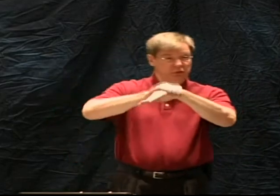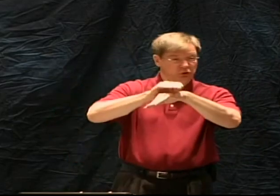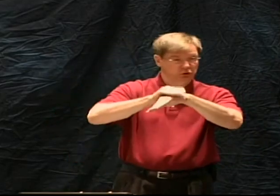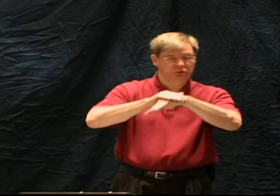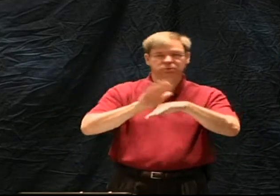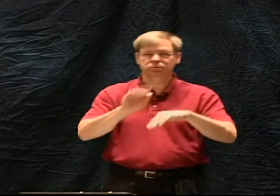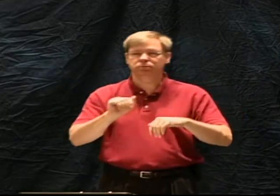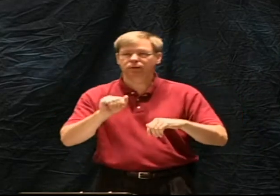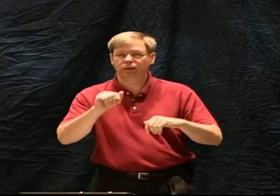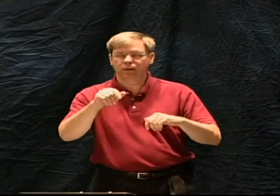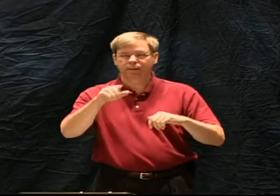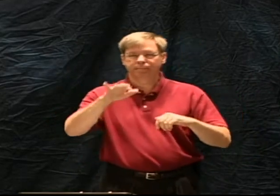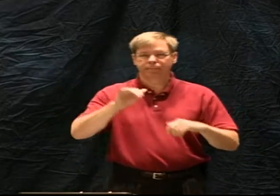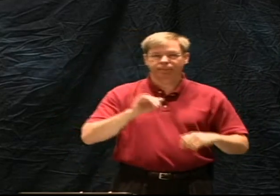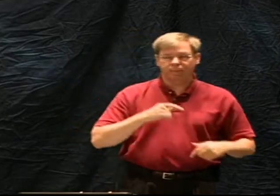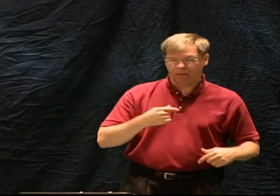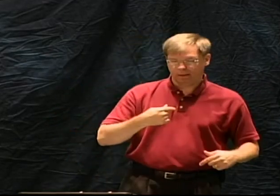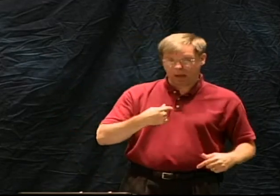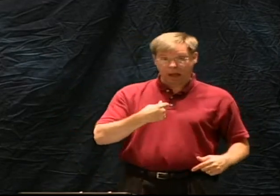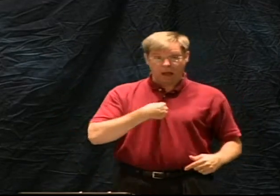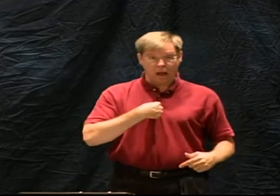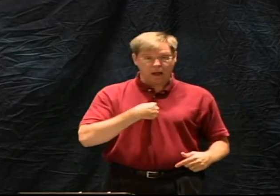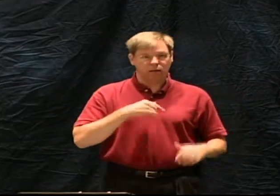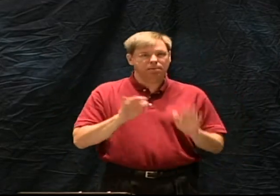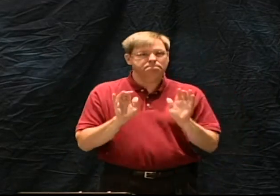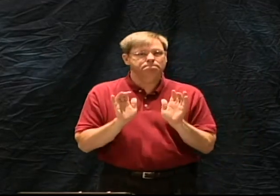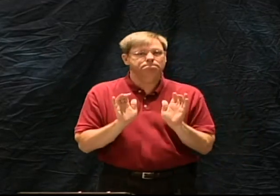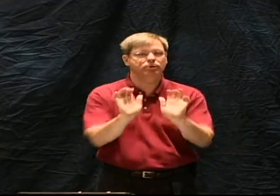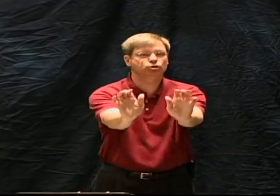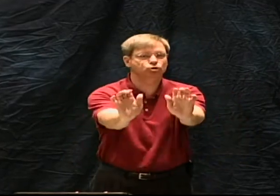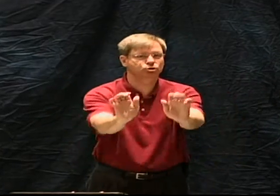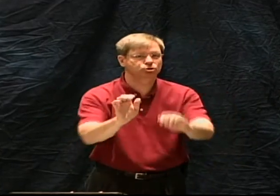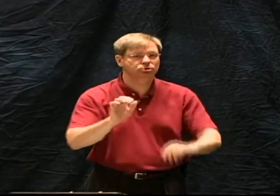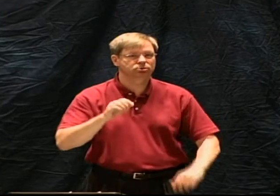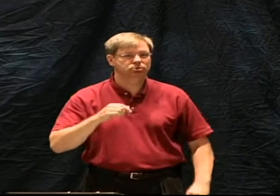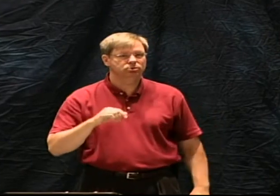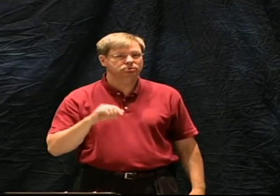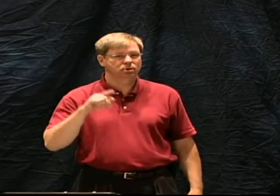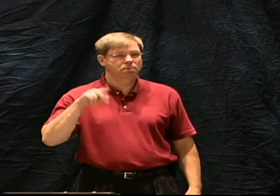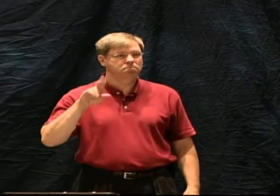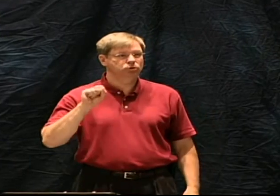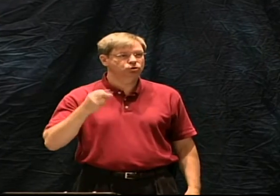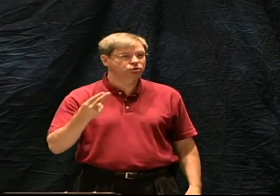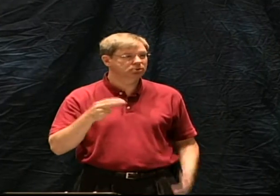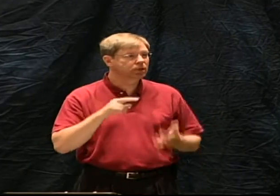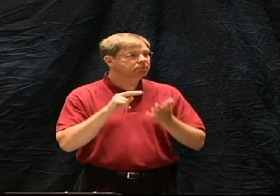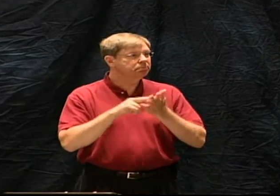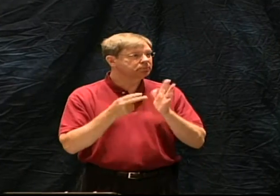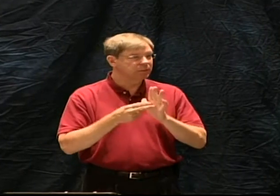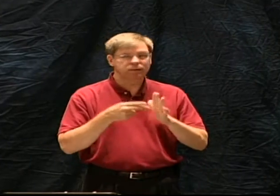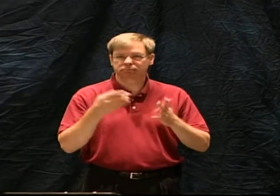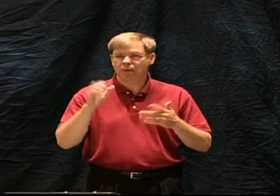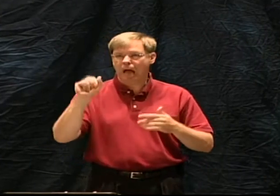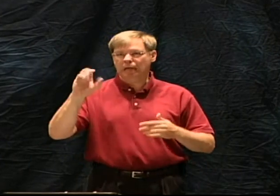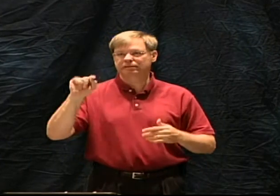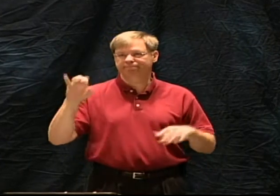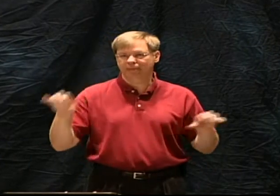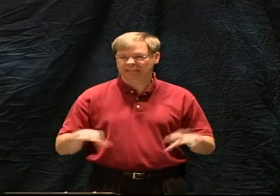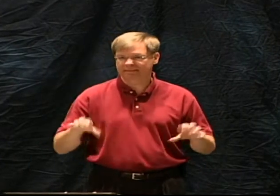Now, a little English lesson here is the difference between active and passive. Let's say I say, I